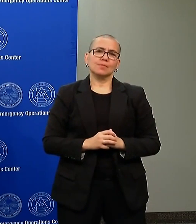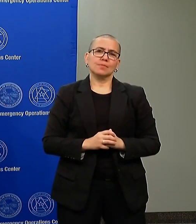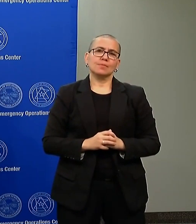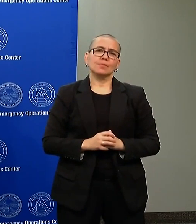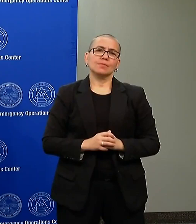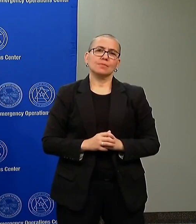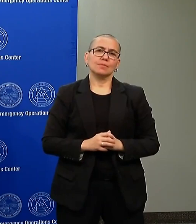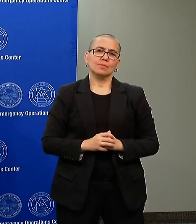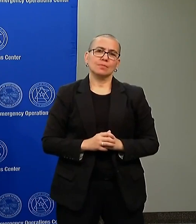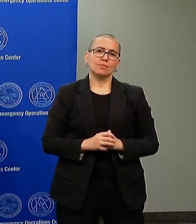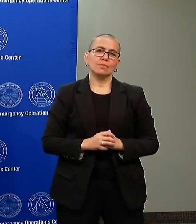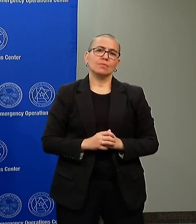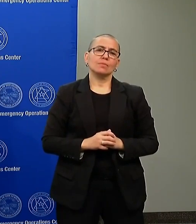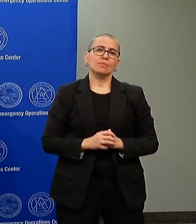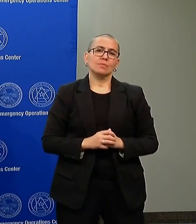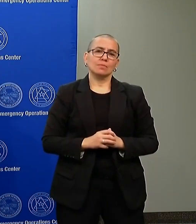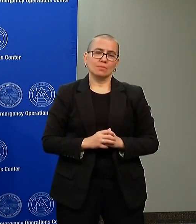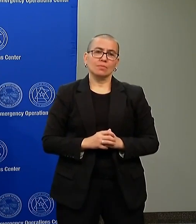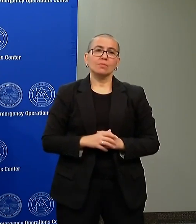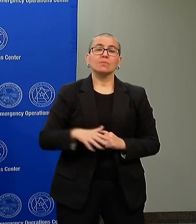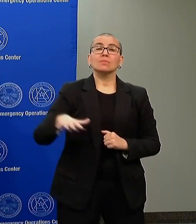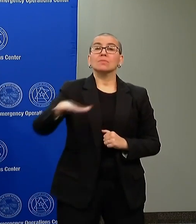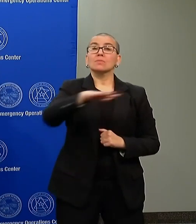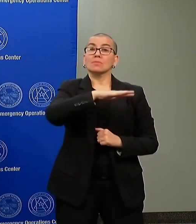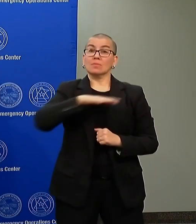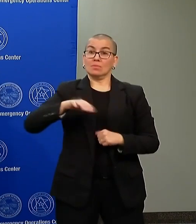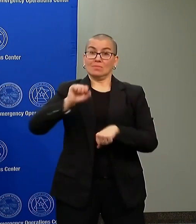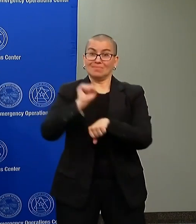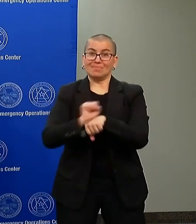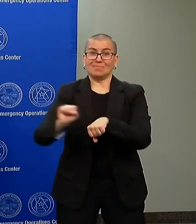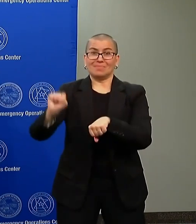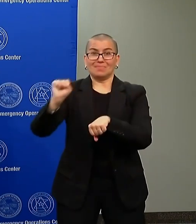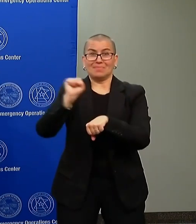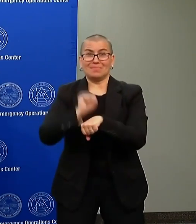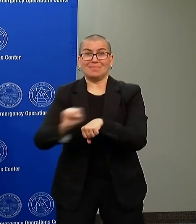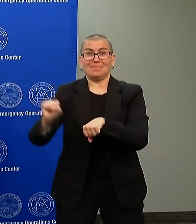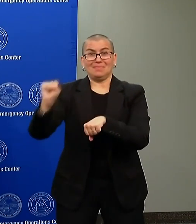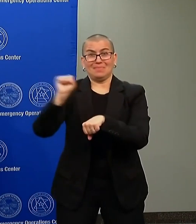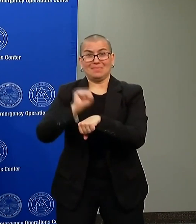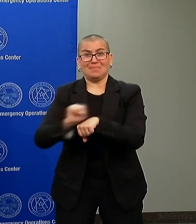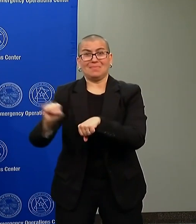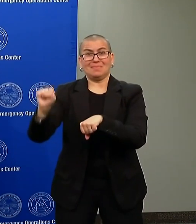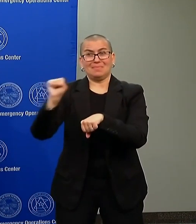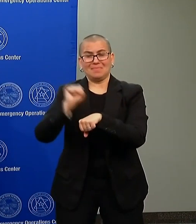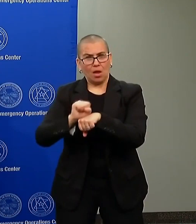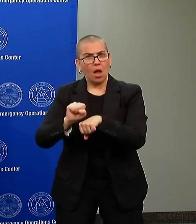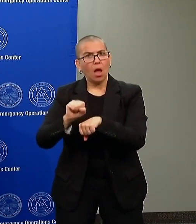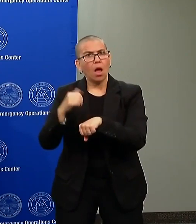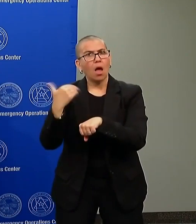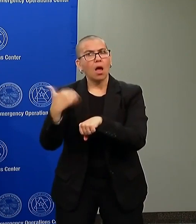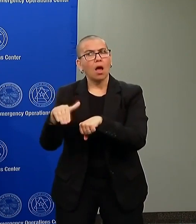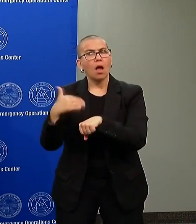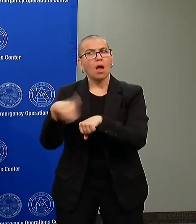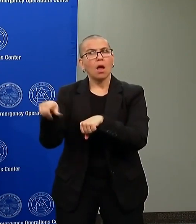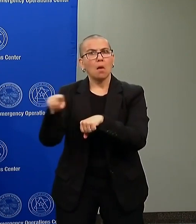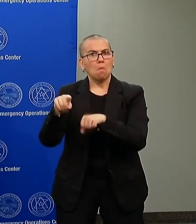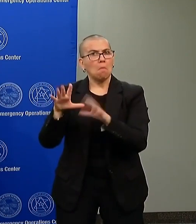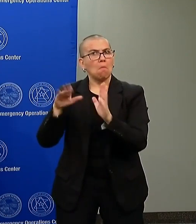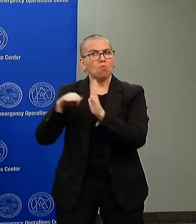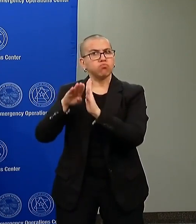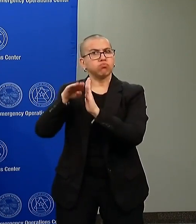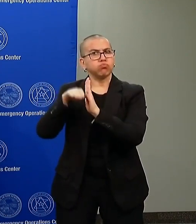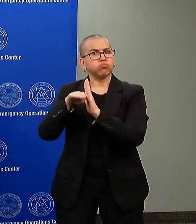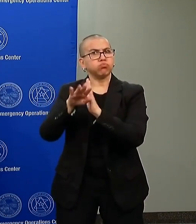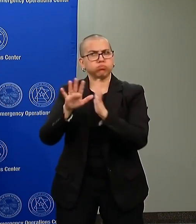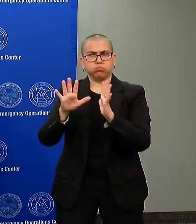And those efforts resulted in saving lives in our community. Right now, today,